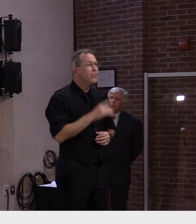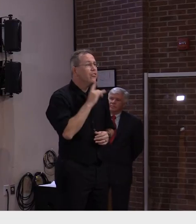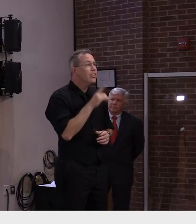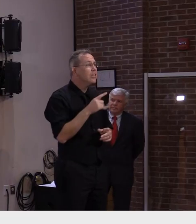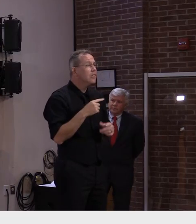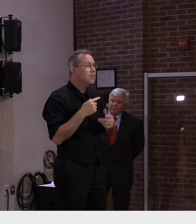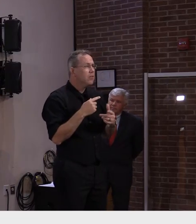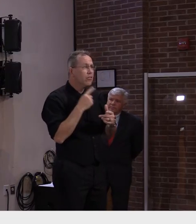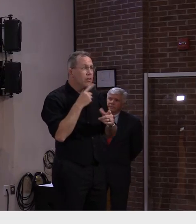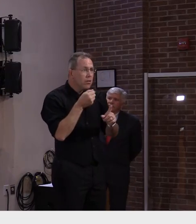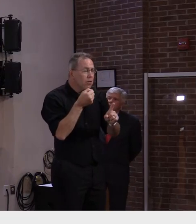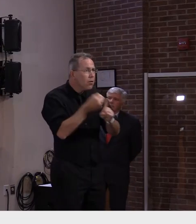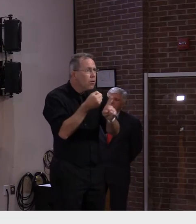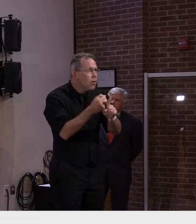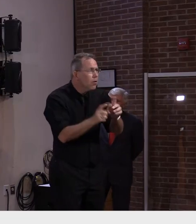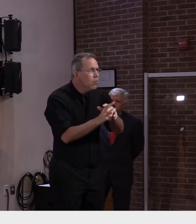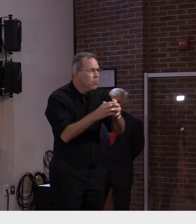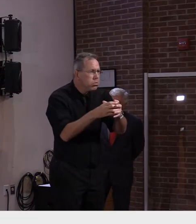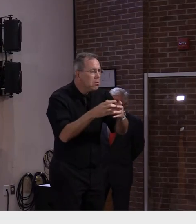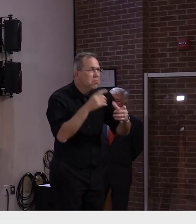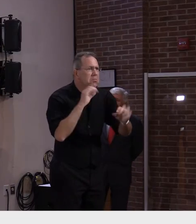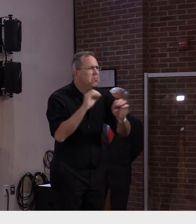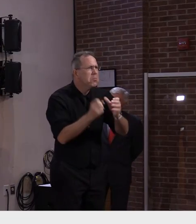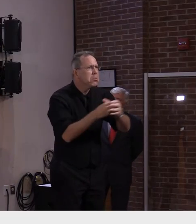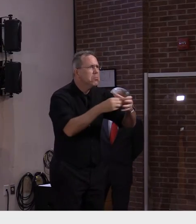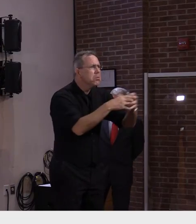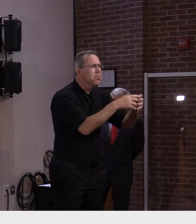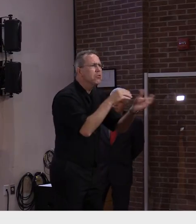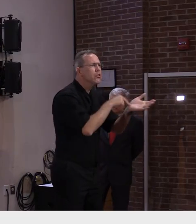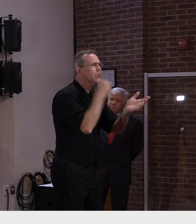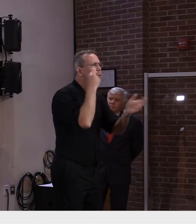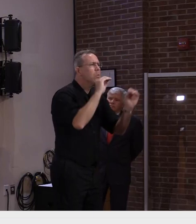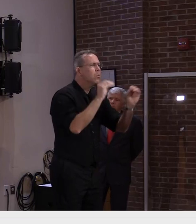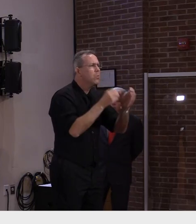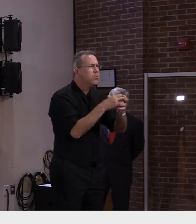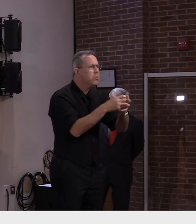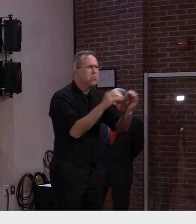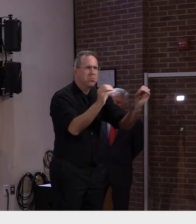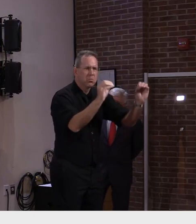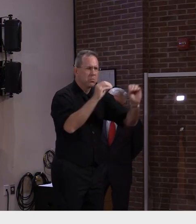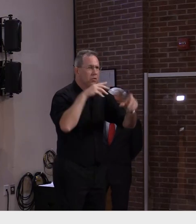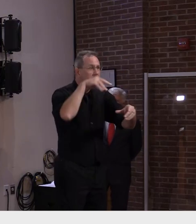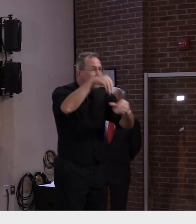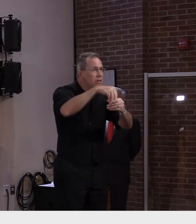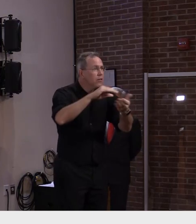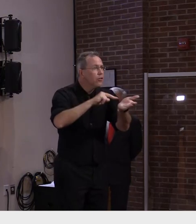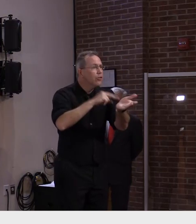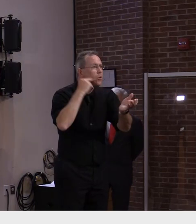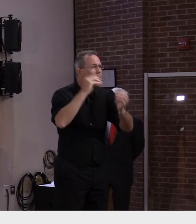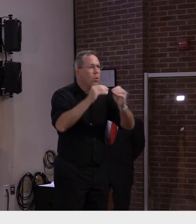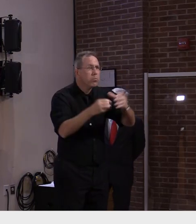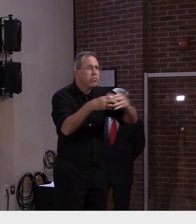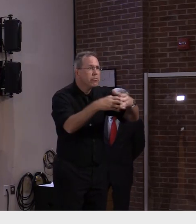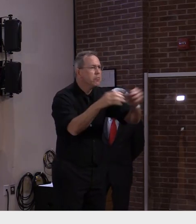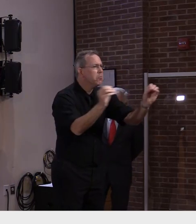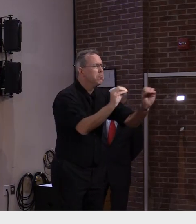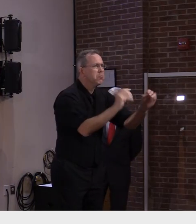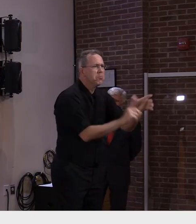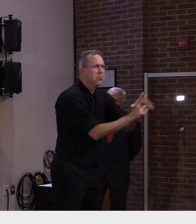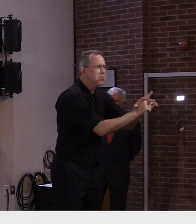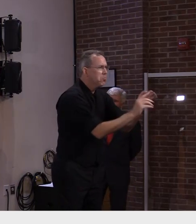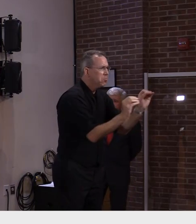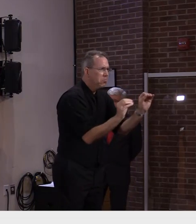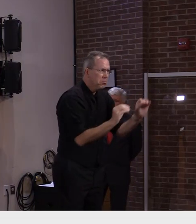We're not having abundant transmission across different physical parts of facilities,